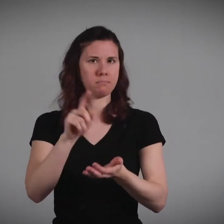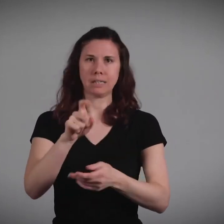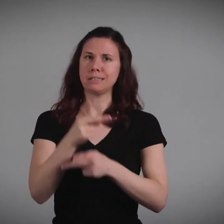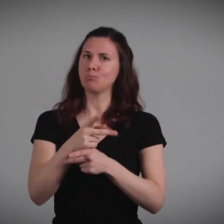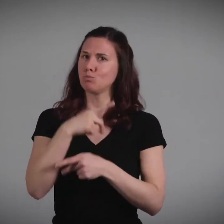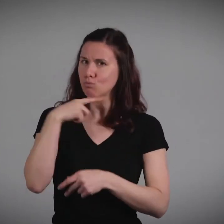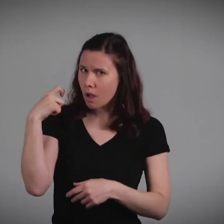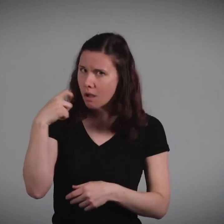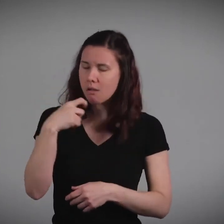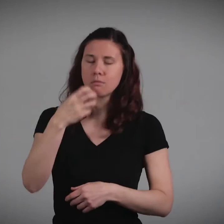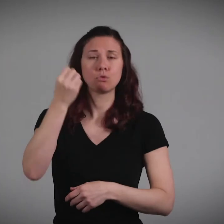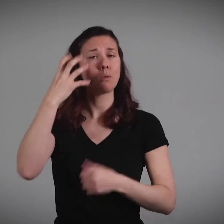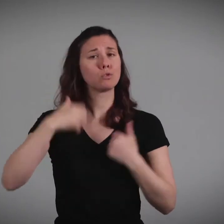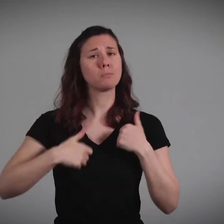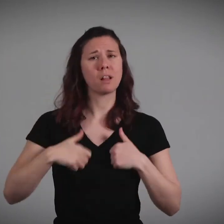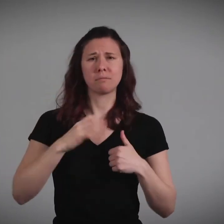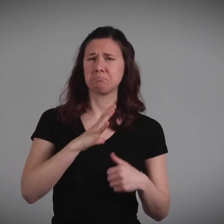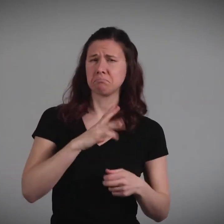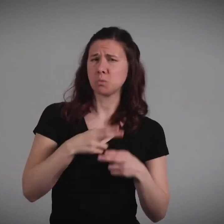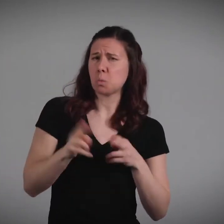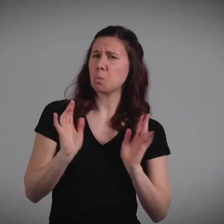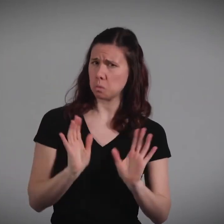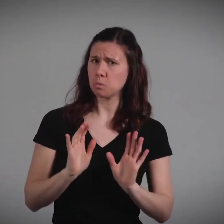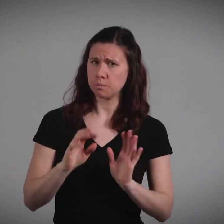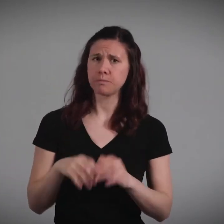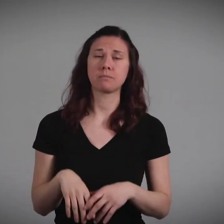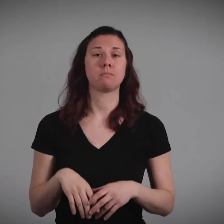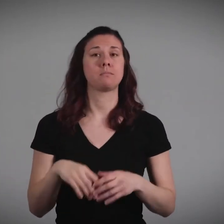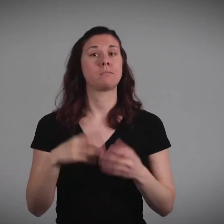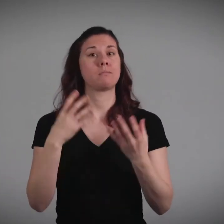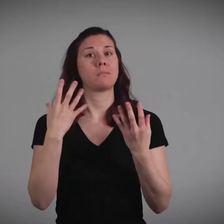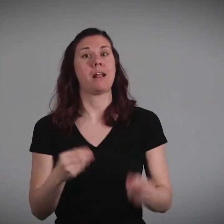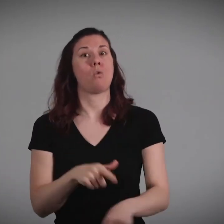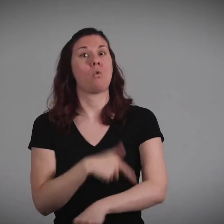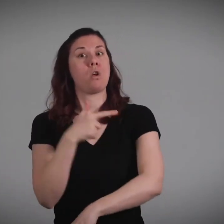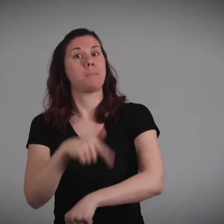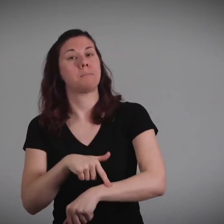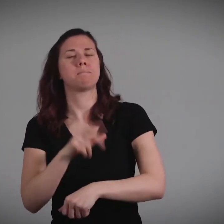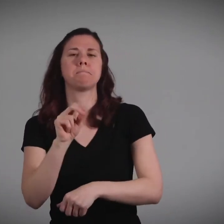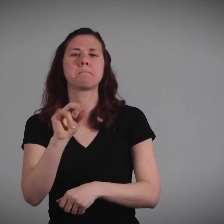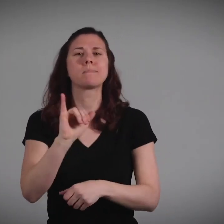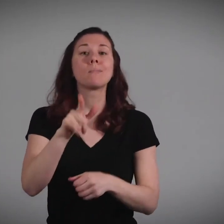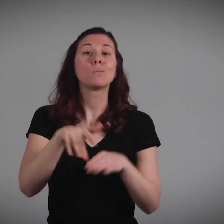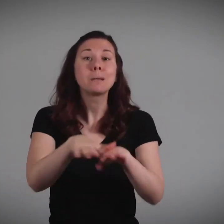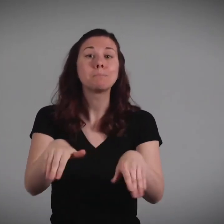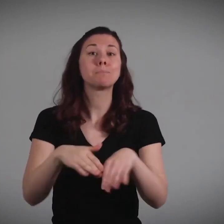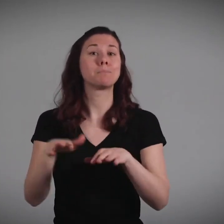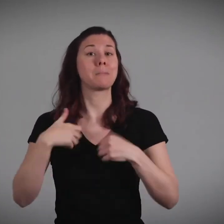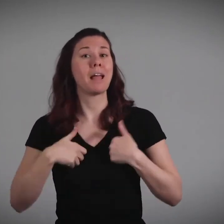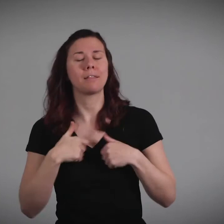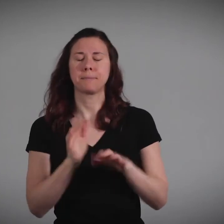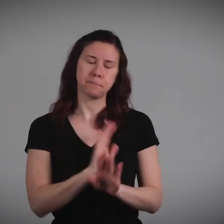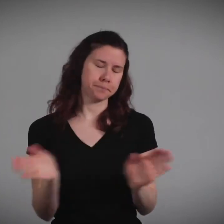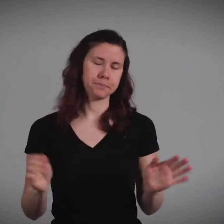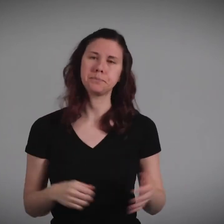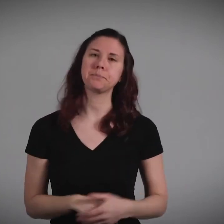Taking a shower or bath is fine. Just don't allow the cut to be wet for a long time by going swimming or leaving it in bath water.